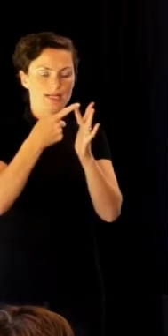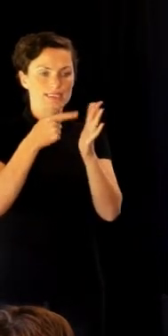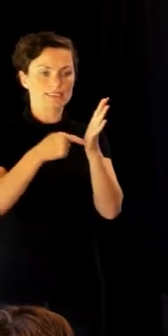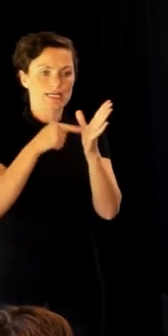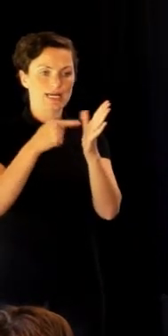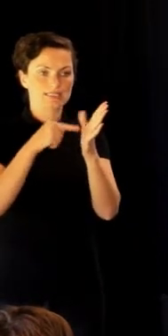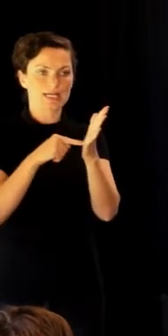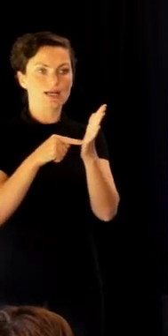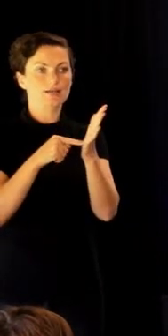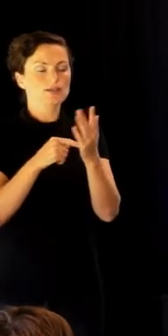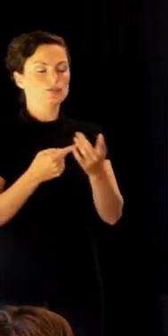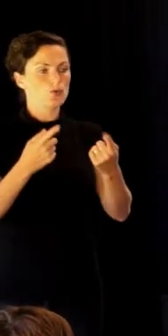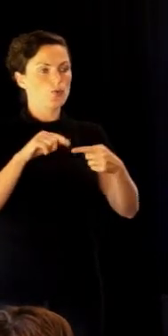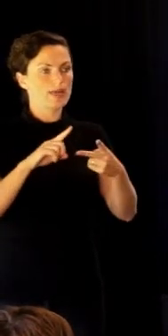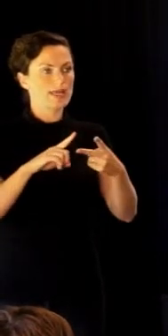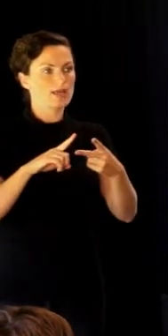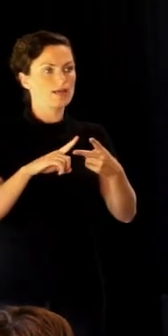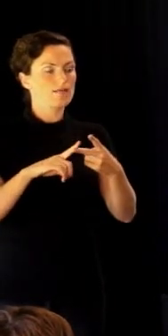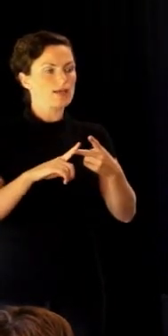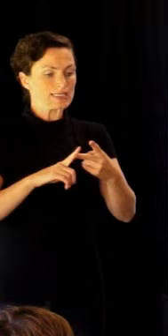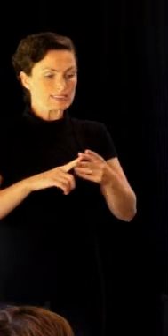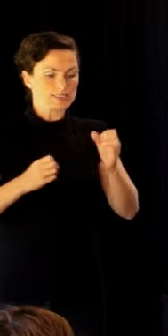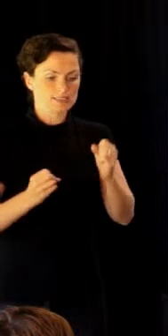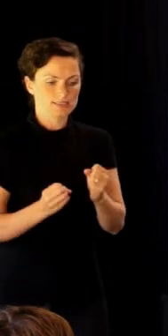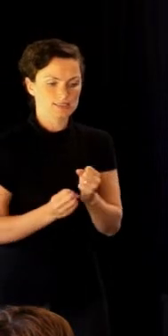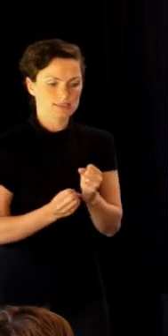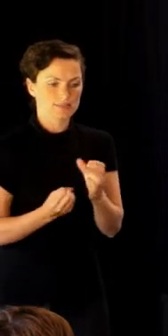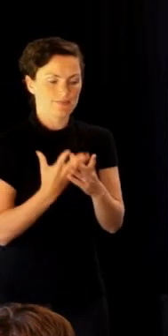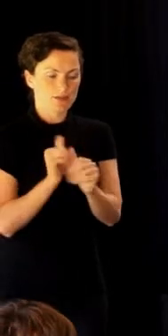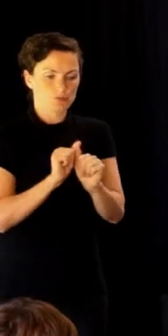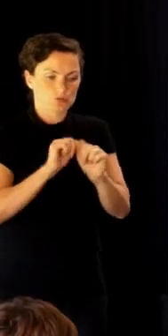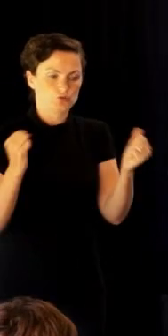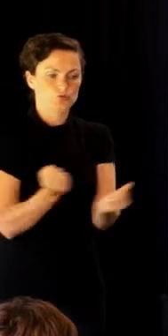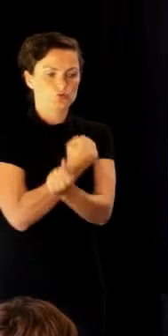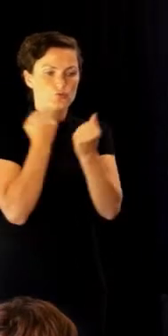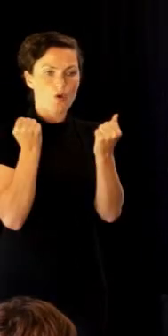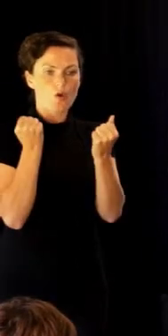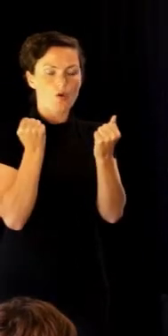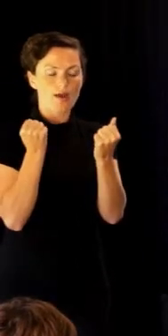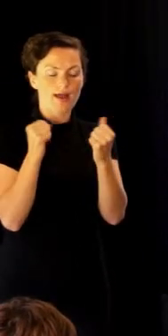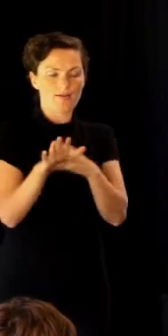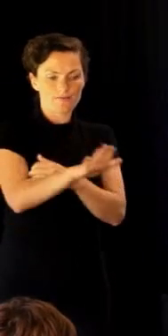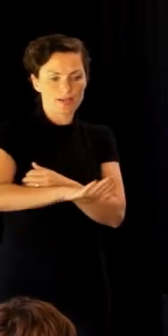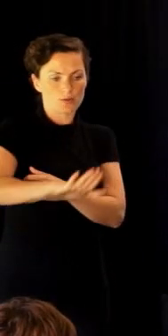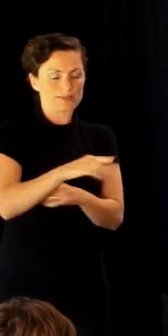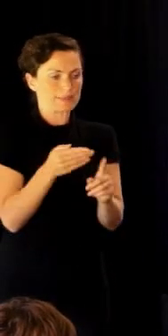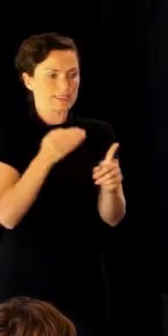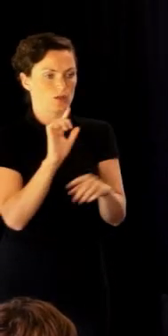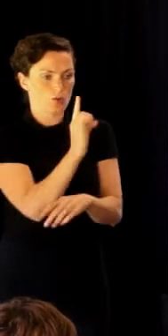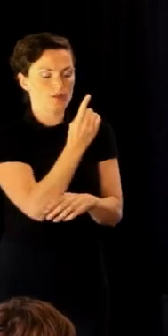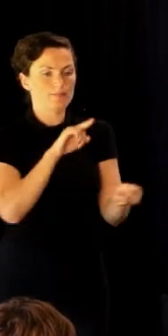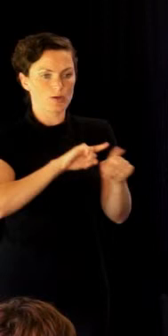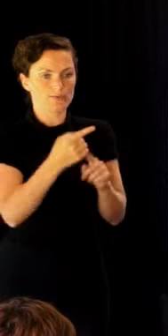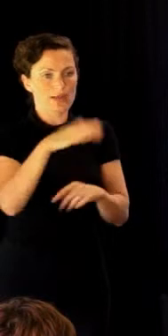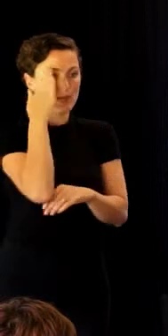we have continued to develop a strong puri tōtō whānau, and especially in Auckland because that's where most of our members are. This has proven to be